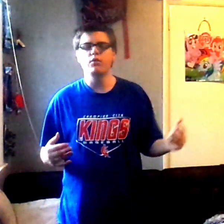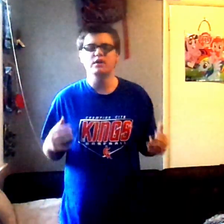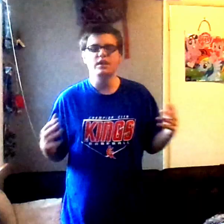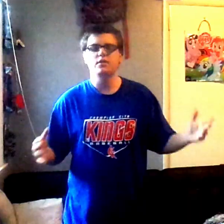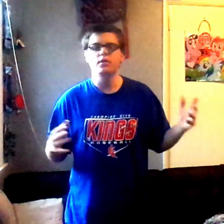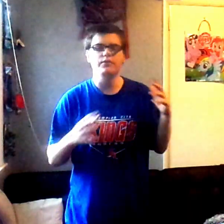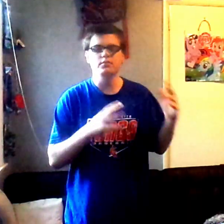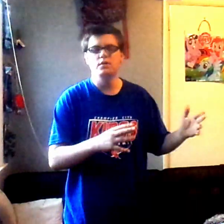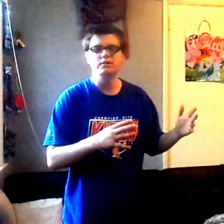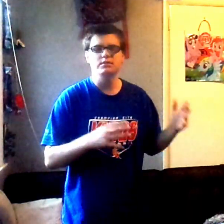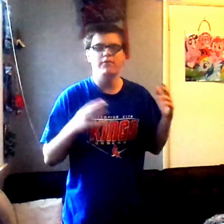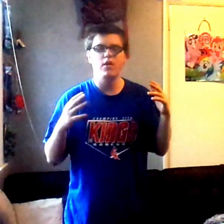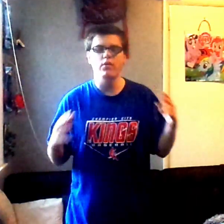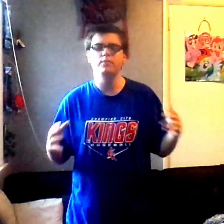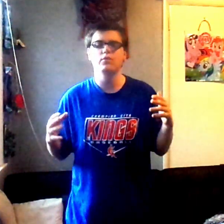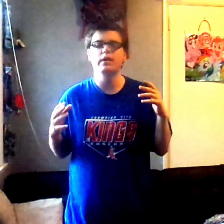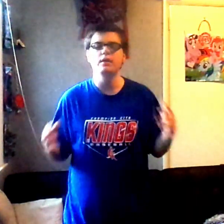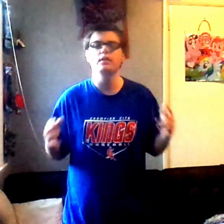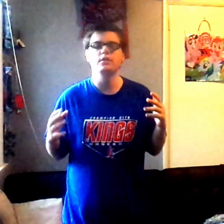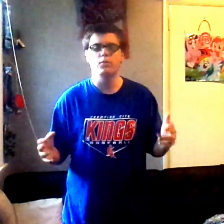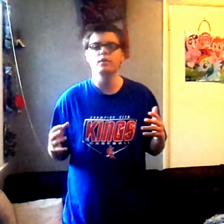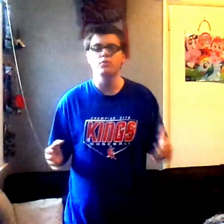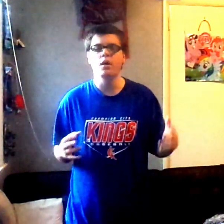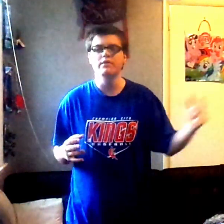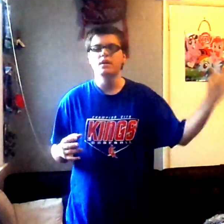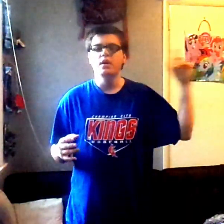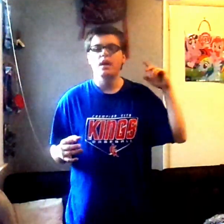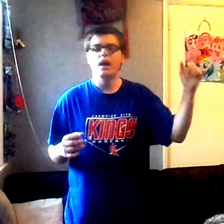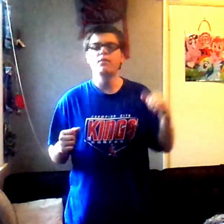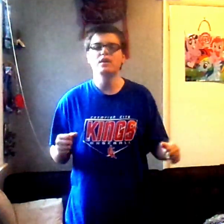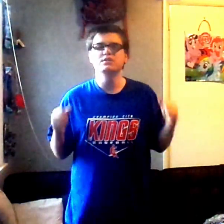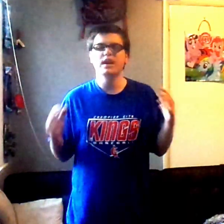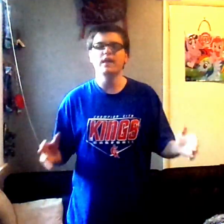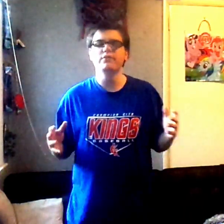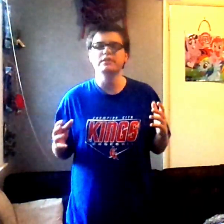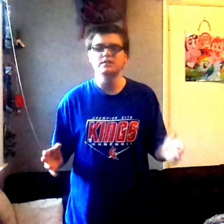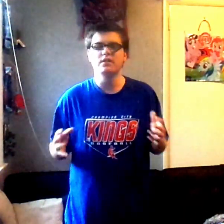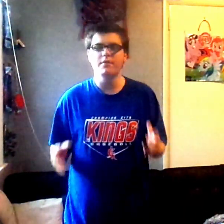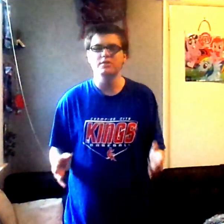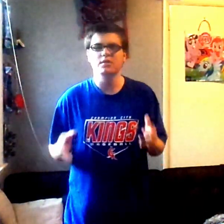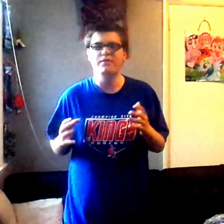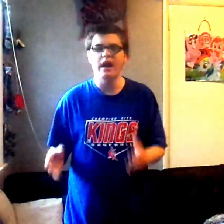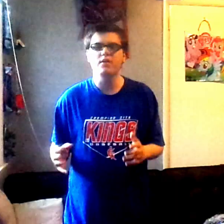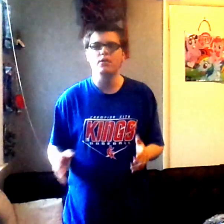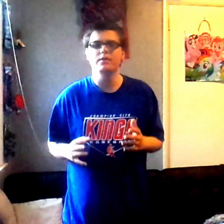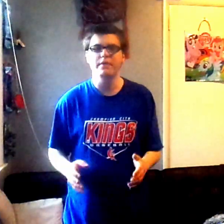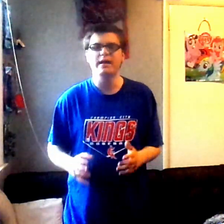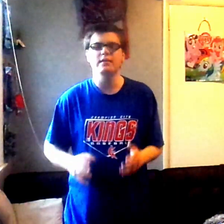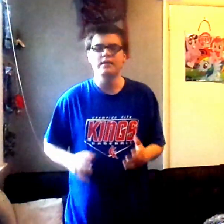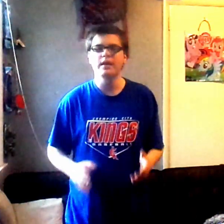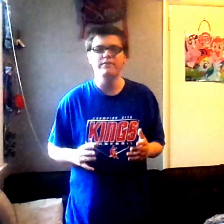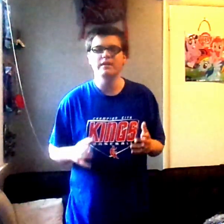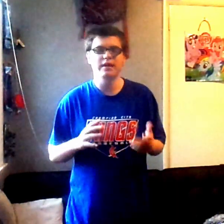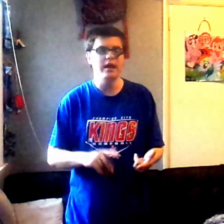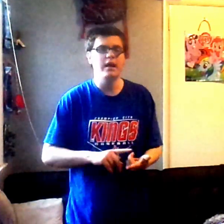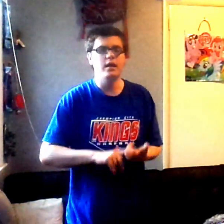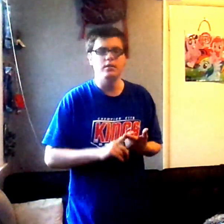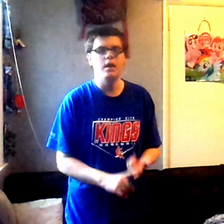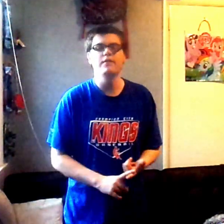watched iCarly from 2007 all the way up until it ended in 2012. I watched every single episode of iCarly back in the day. In fact, I had a lot of